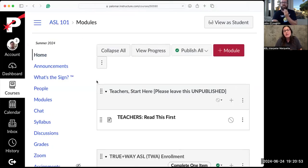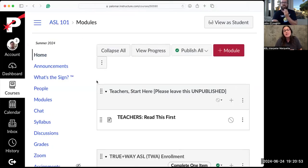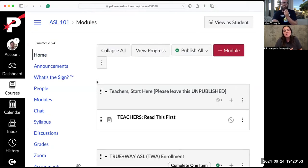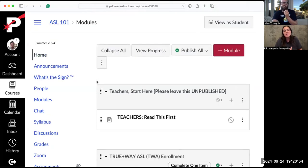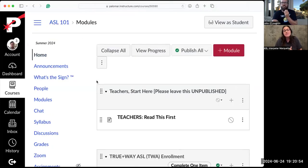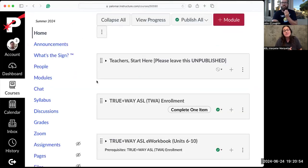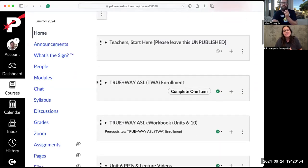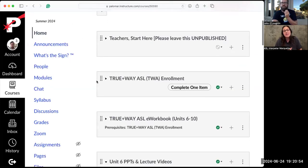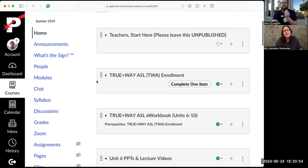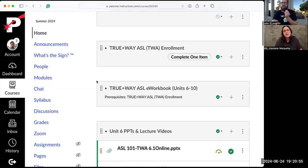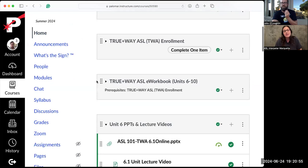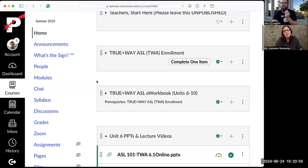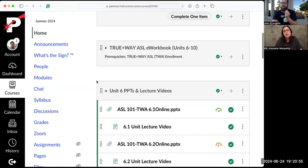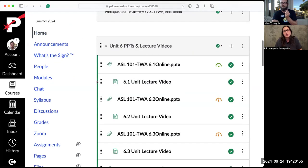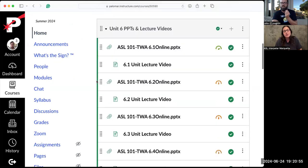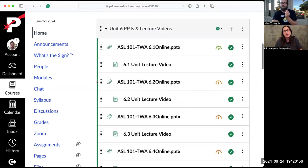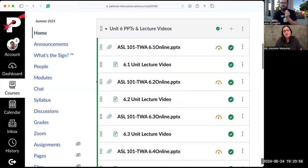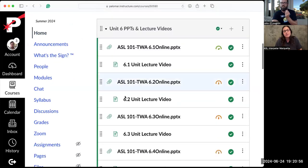Let me think if there's anything else I wanted to share with you all.